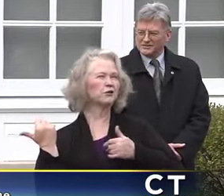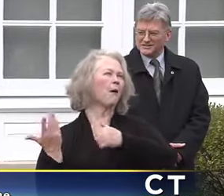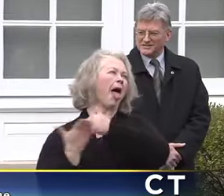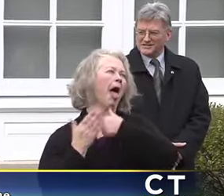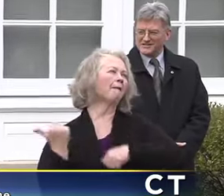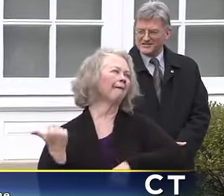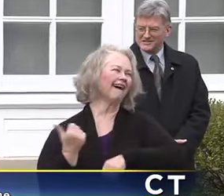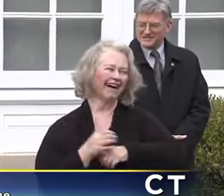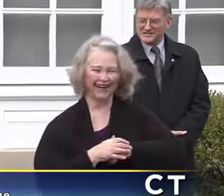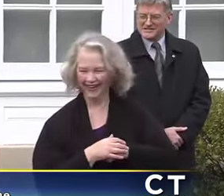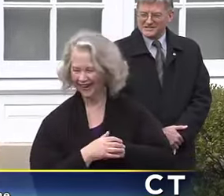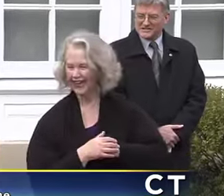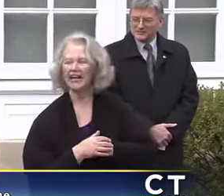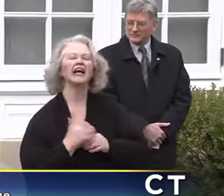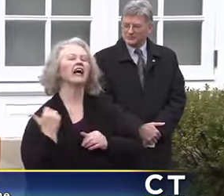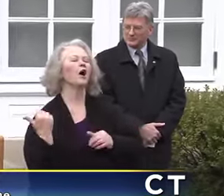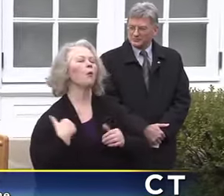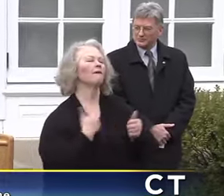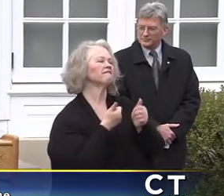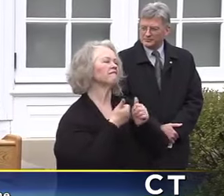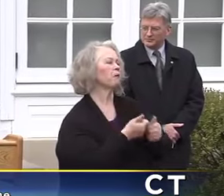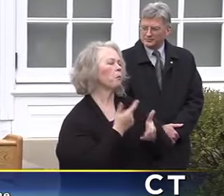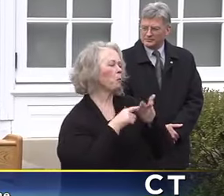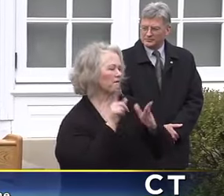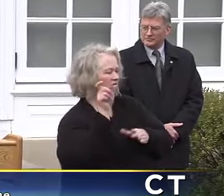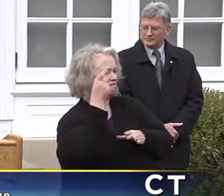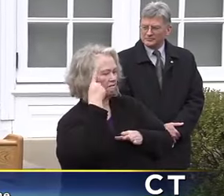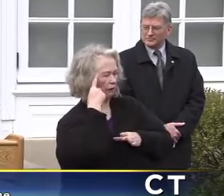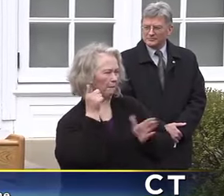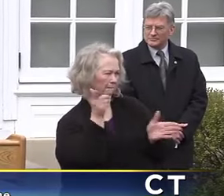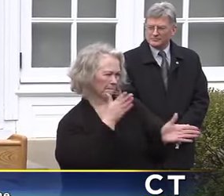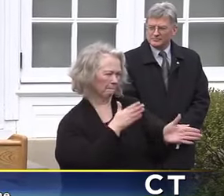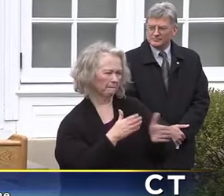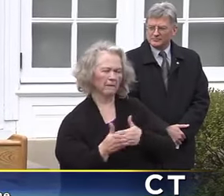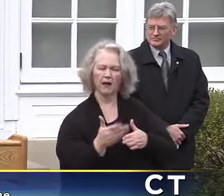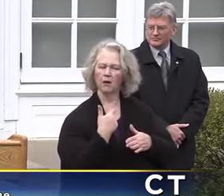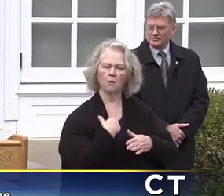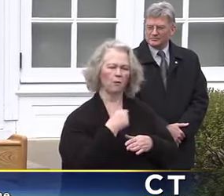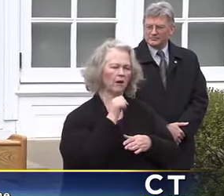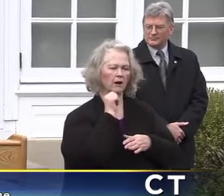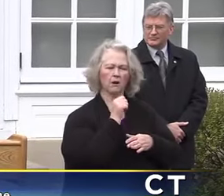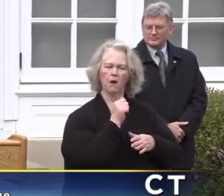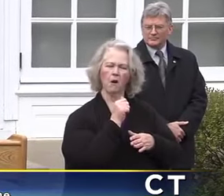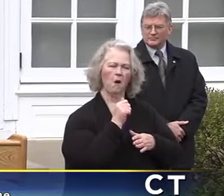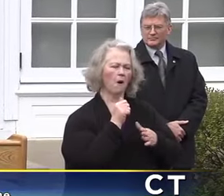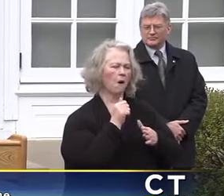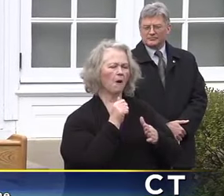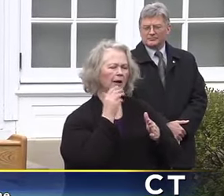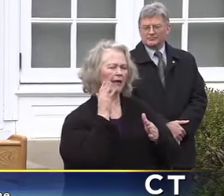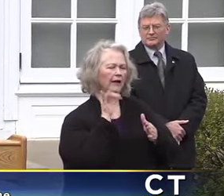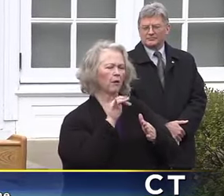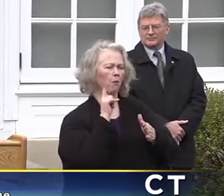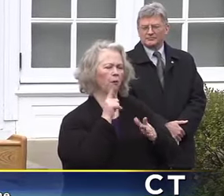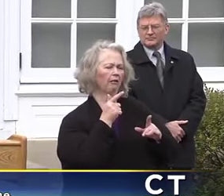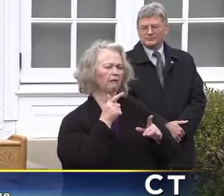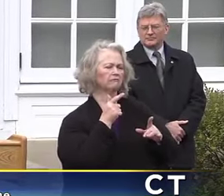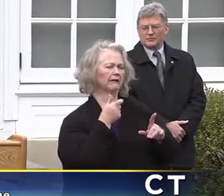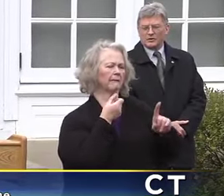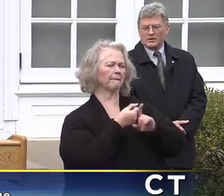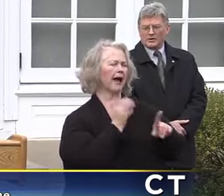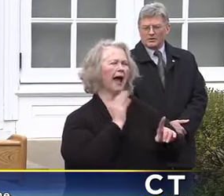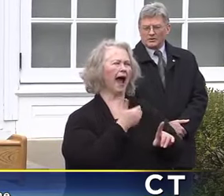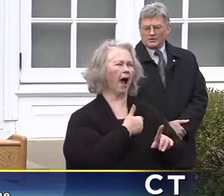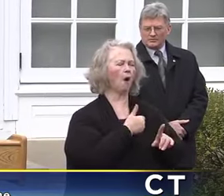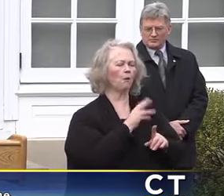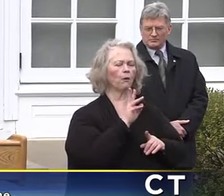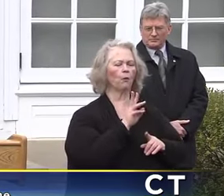We are we are following the federal guidelines. We don't expect our personal contacts withholding to be impacted. That's the amount that comes out of our